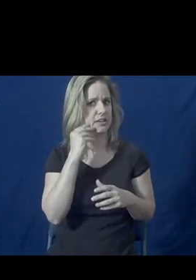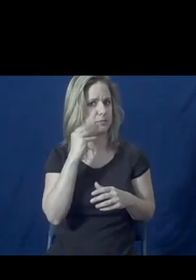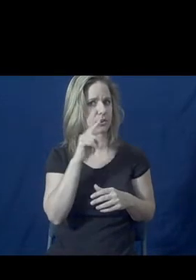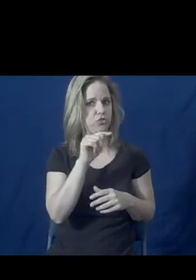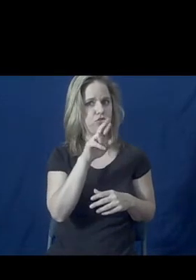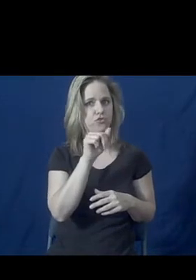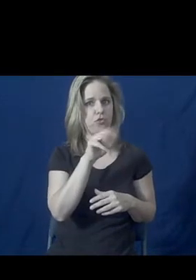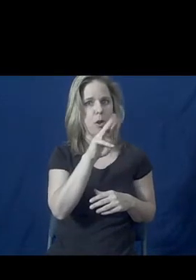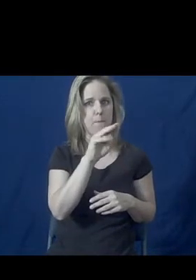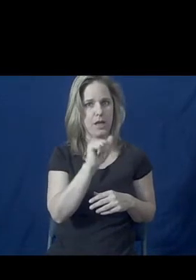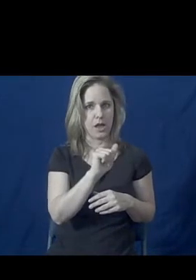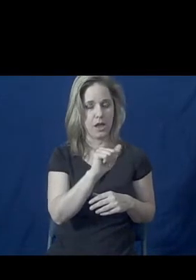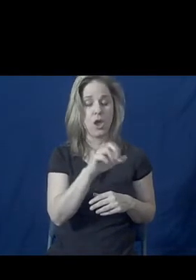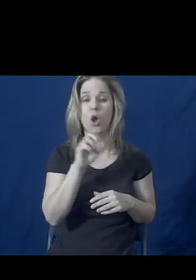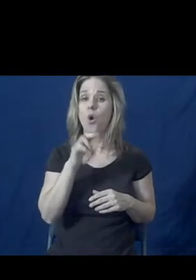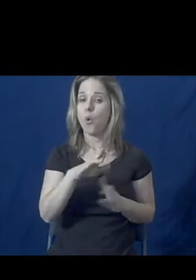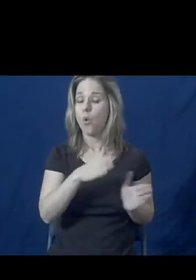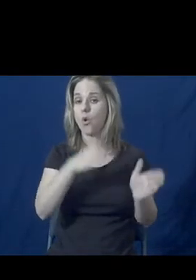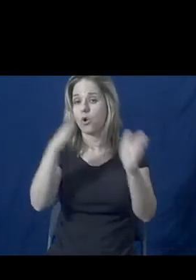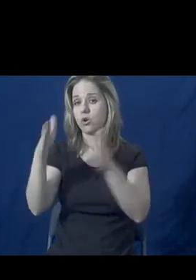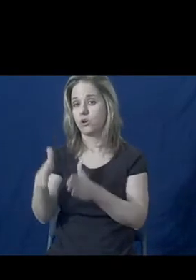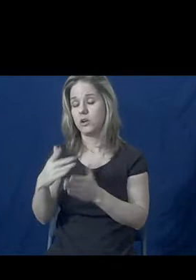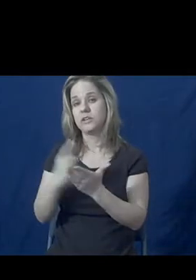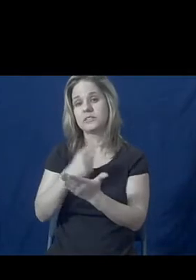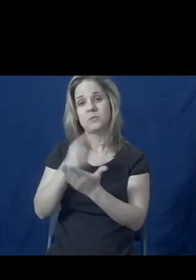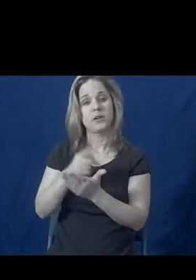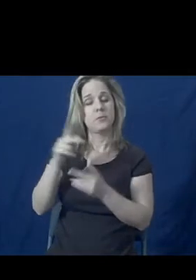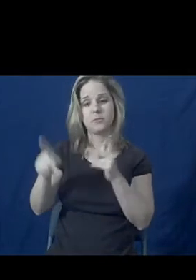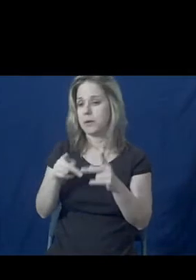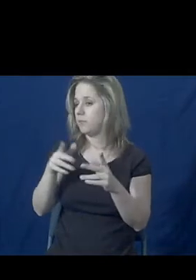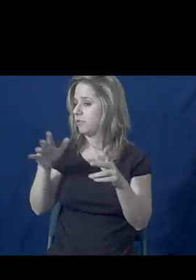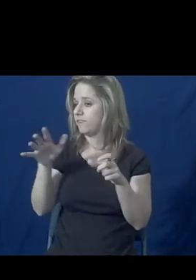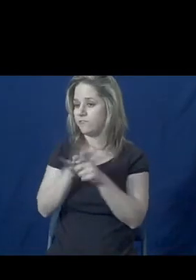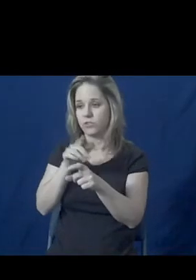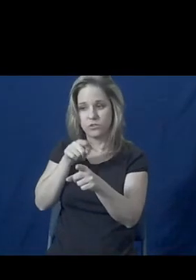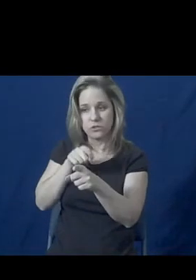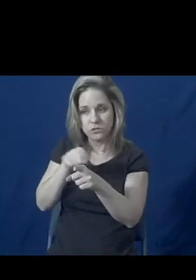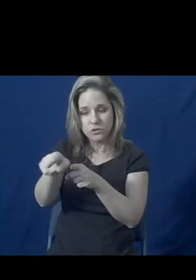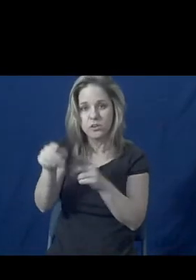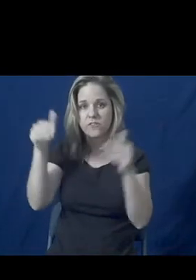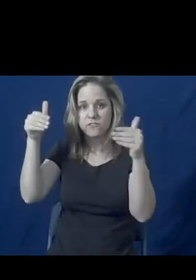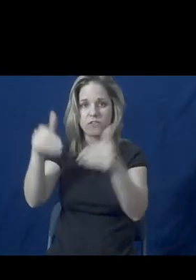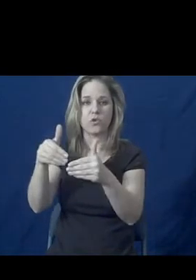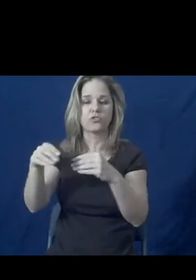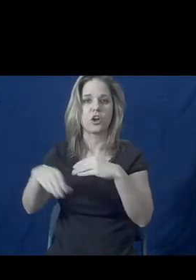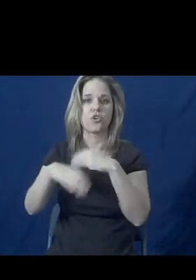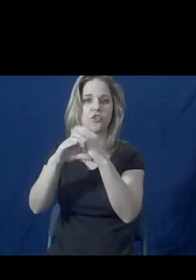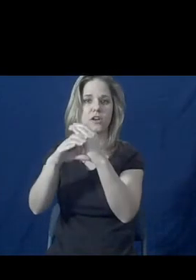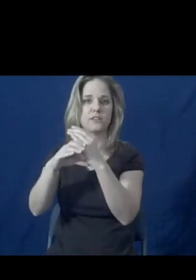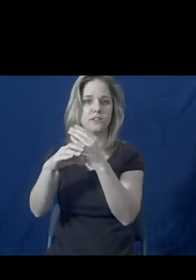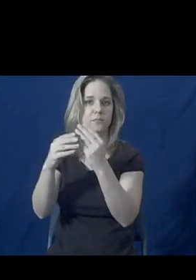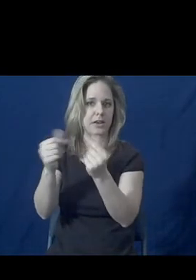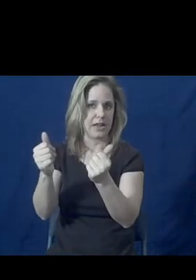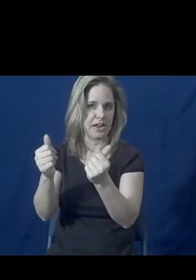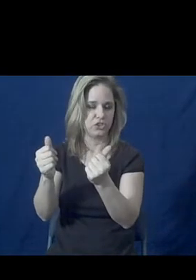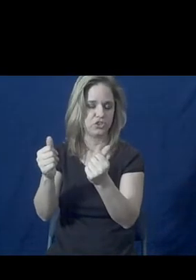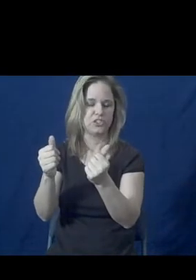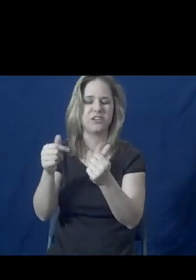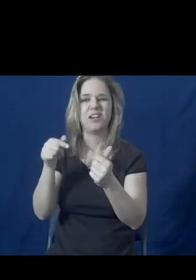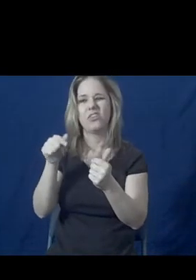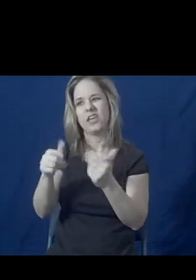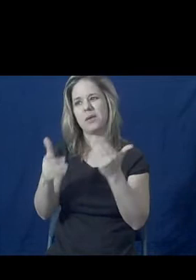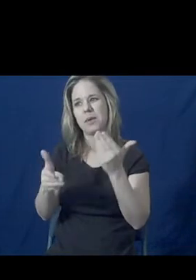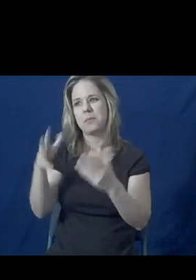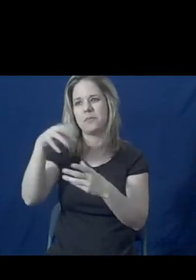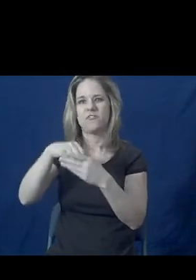Or if there is a group of people who are solely trained on crisis mitigation, on the mitigation, and so they